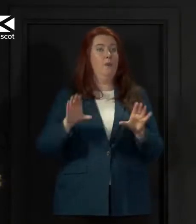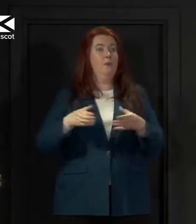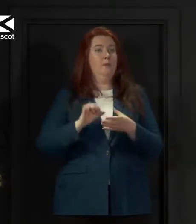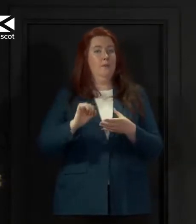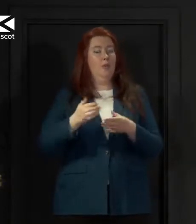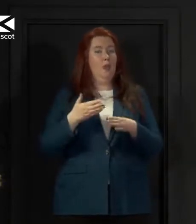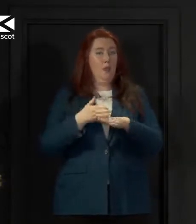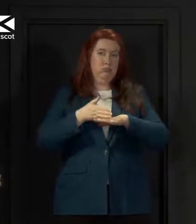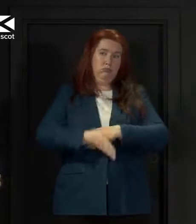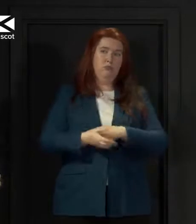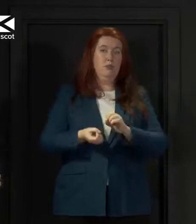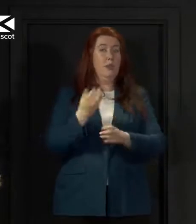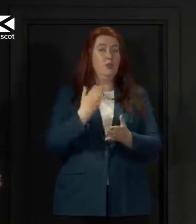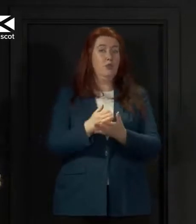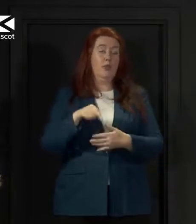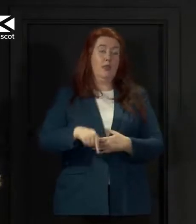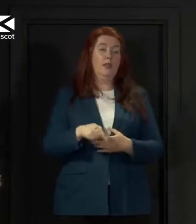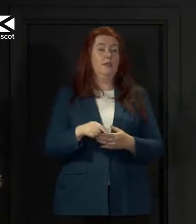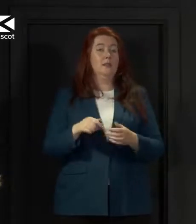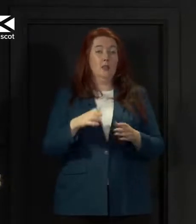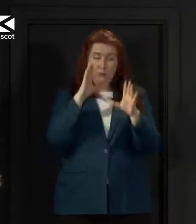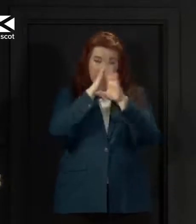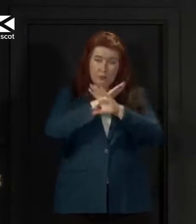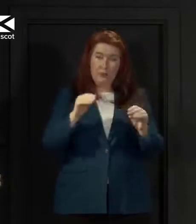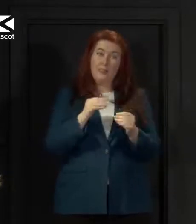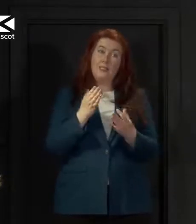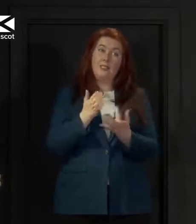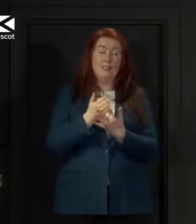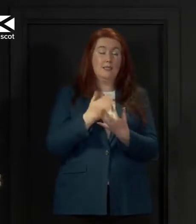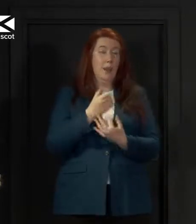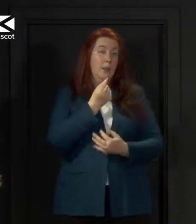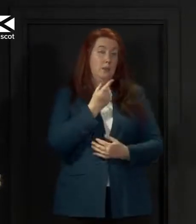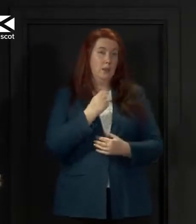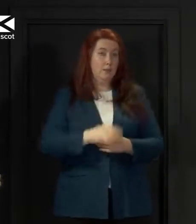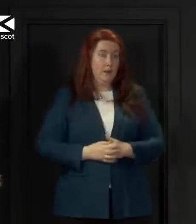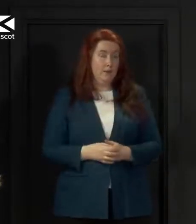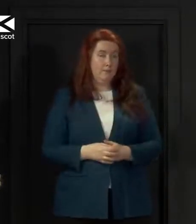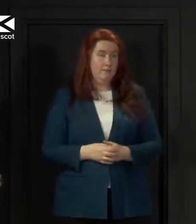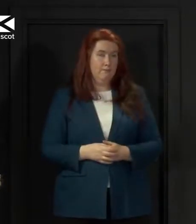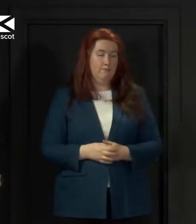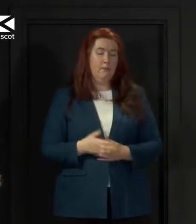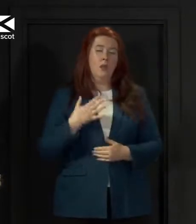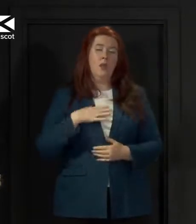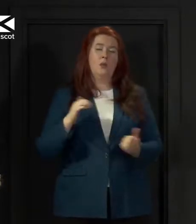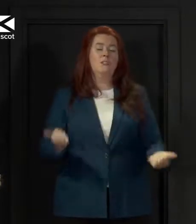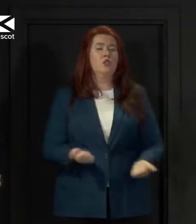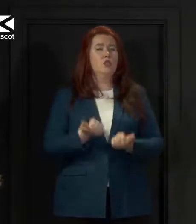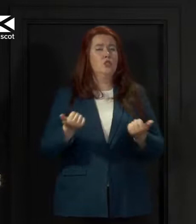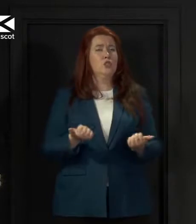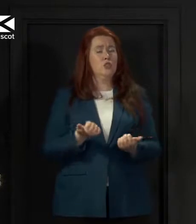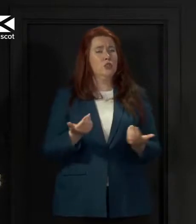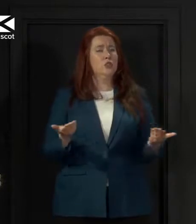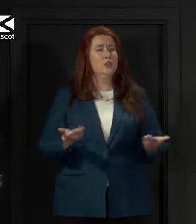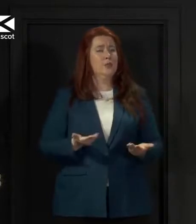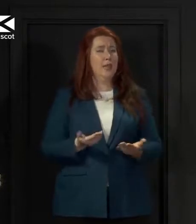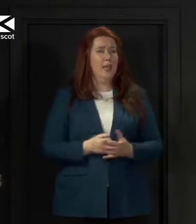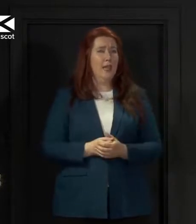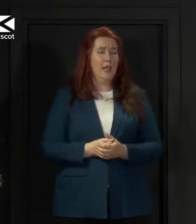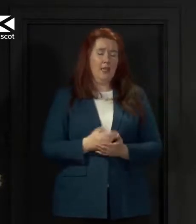make these briefings as accessible as we possibly can can can I finish by just